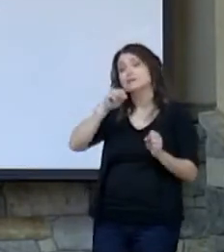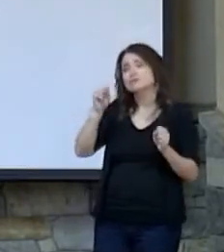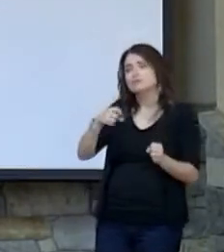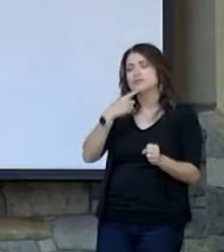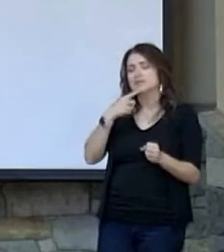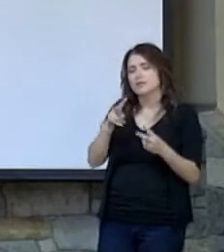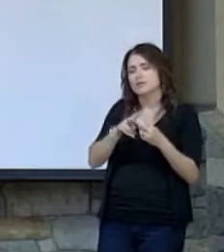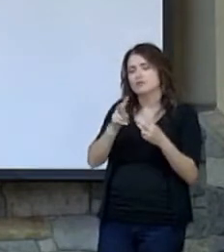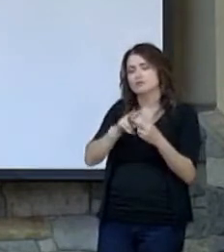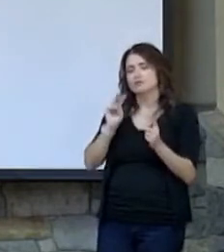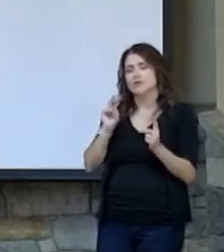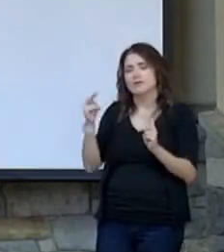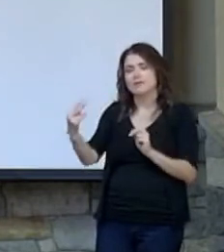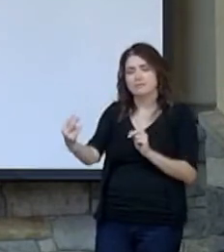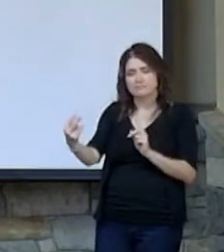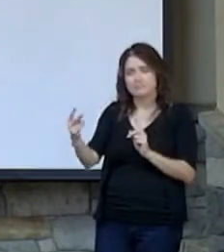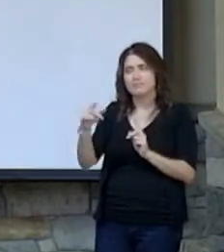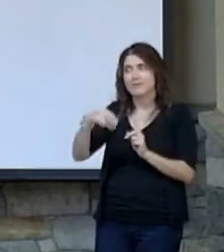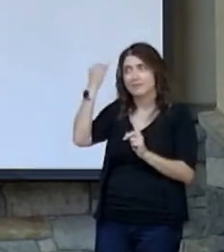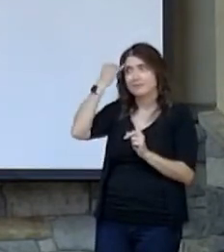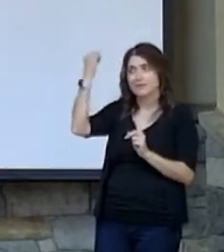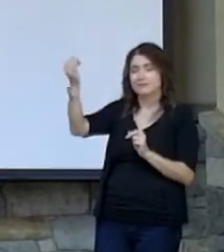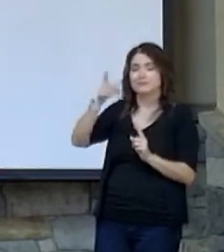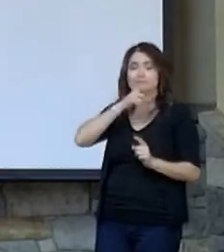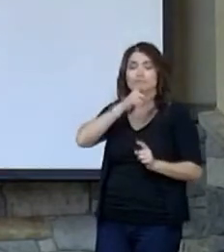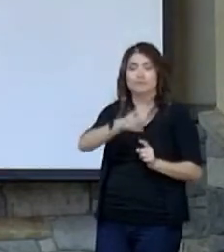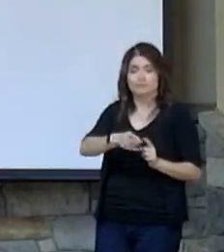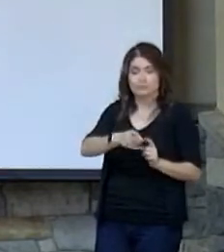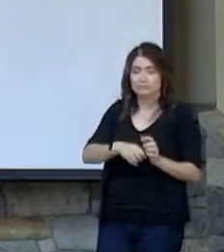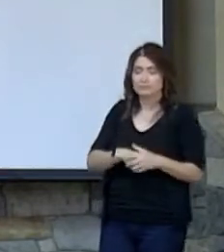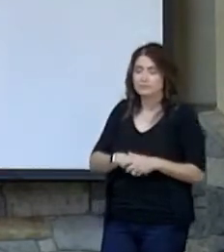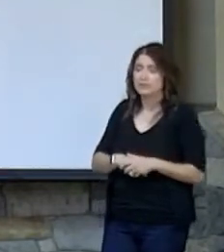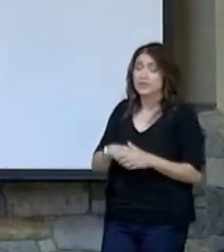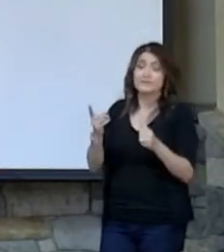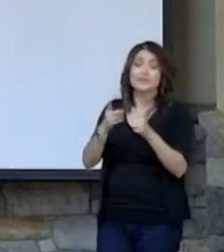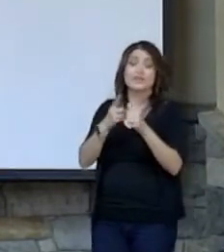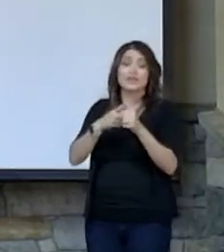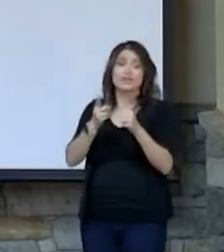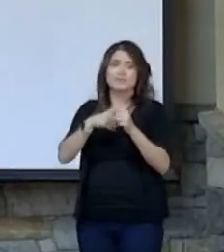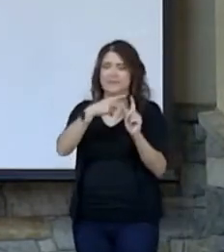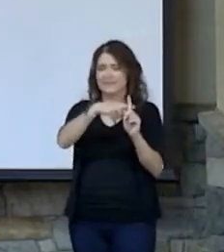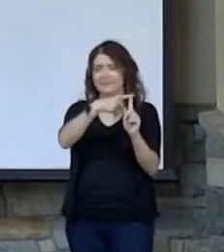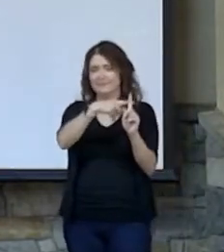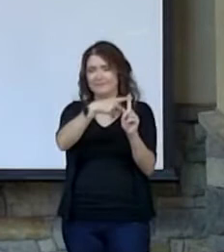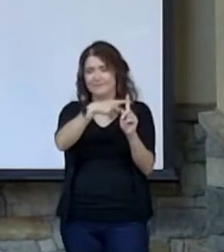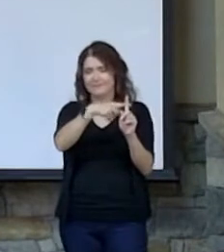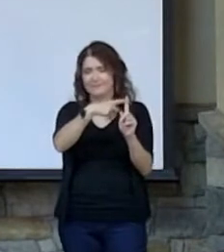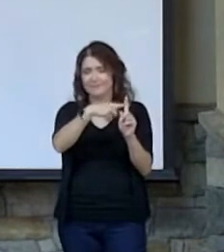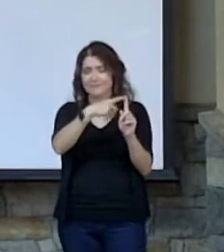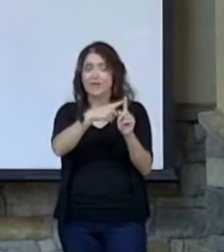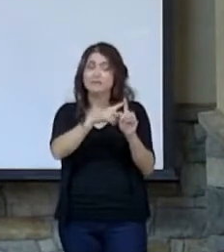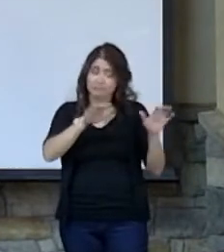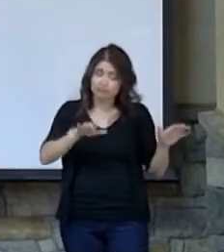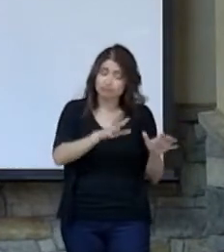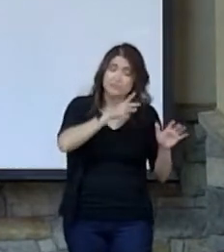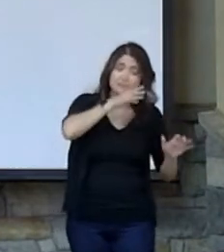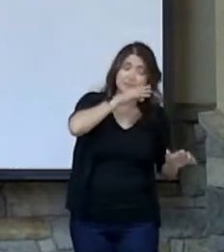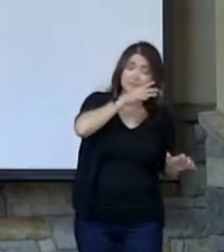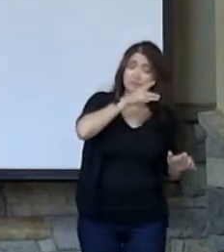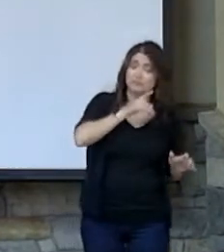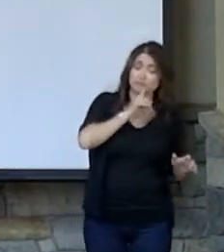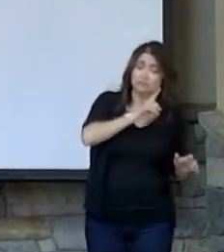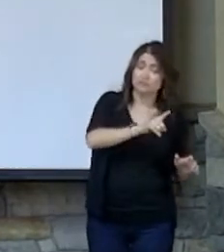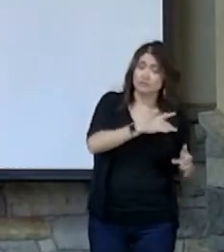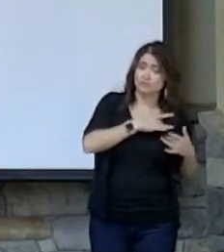aspects to this idea of truth. First is positive. He says he speaks the truth in his heart.